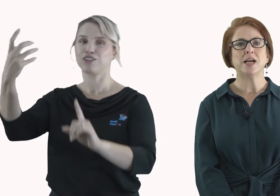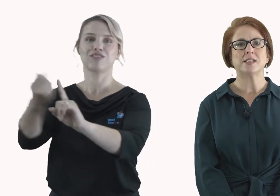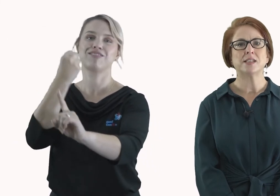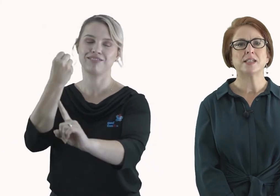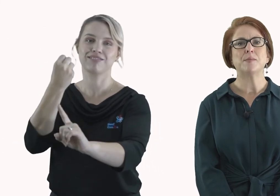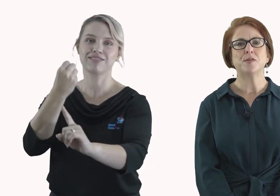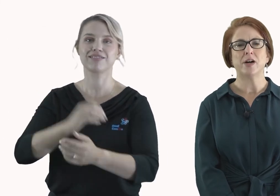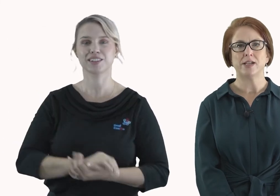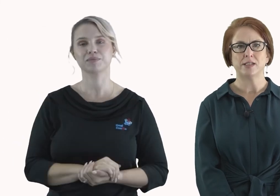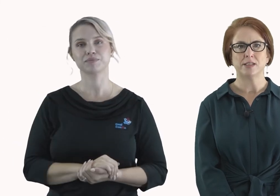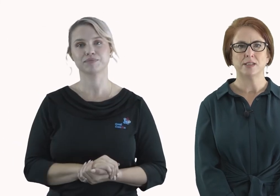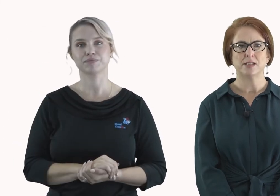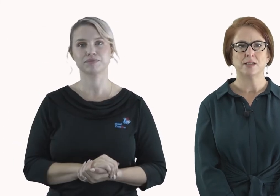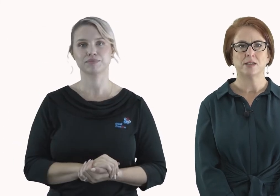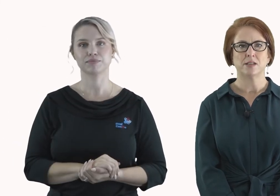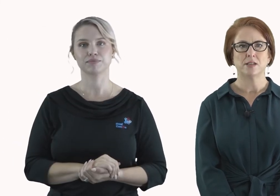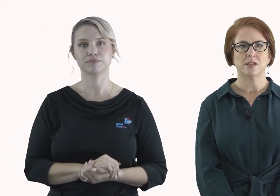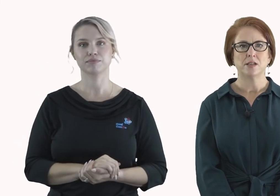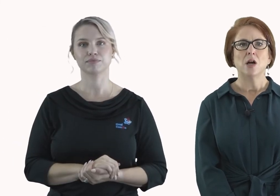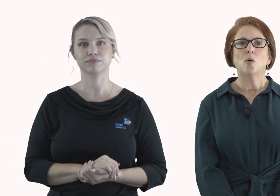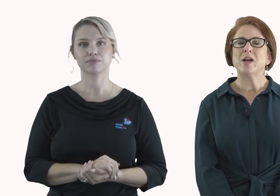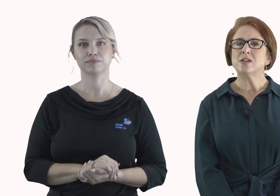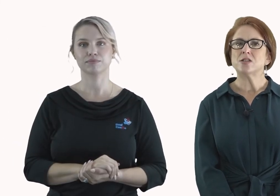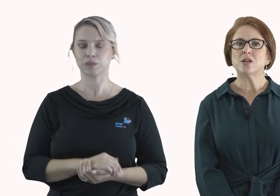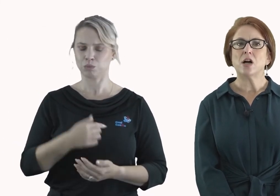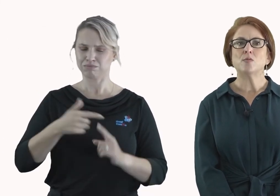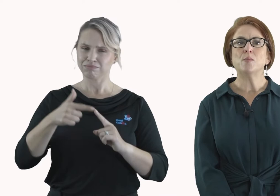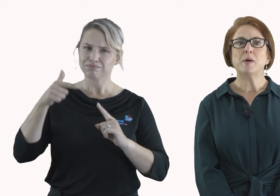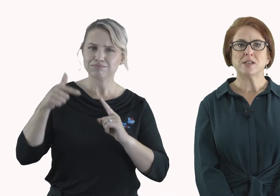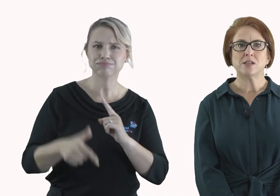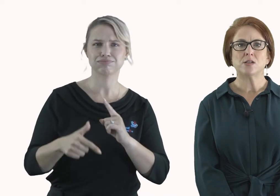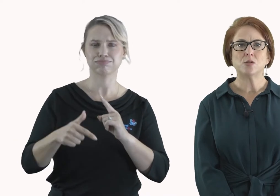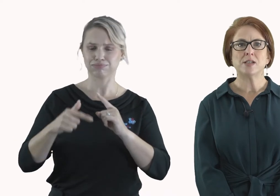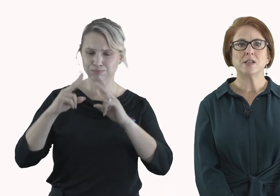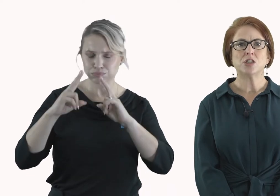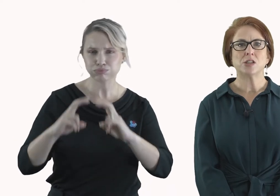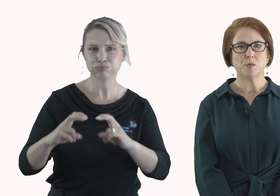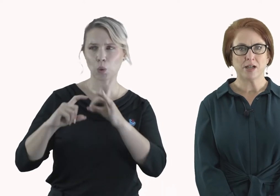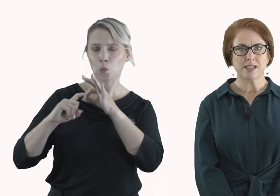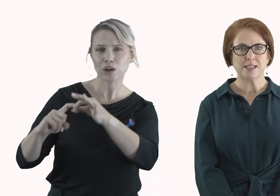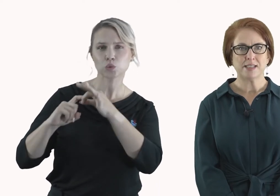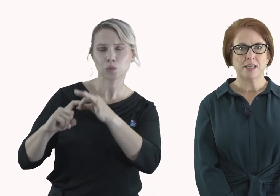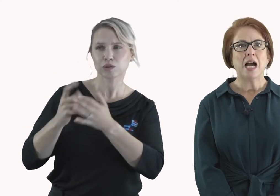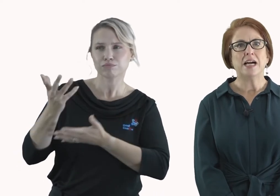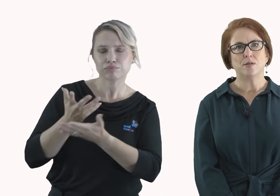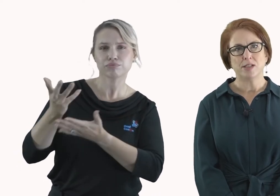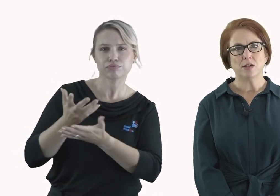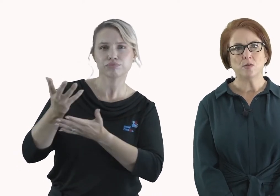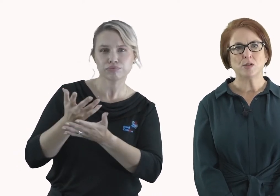can provide. We undertook a robust due diligence process and the result was